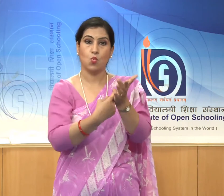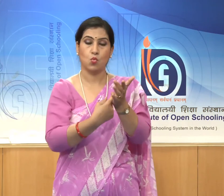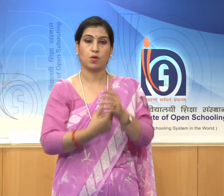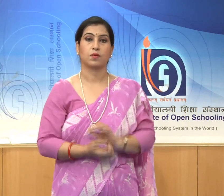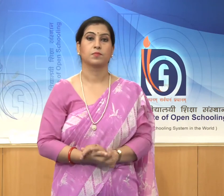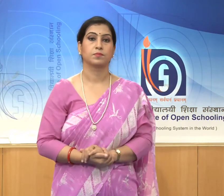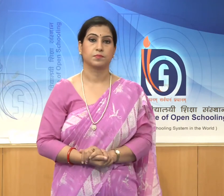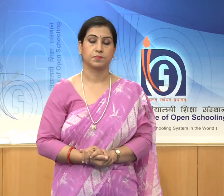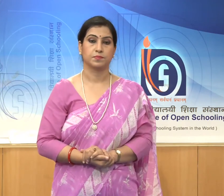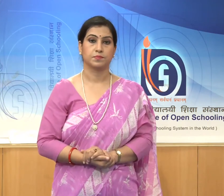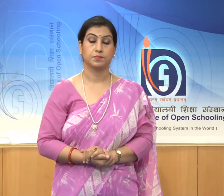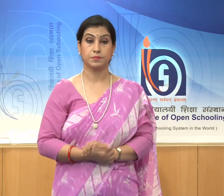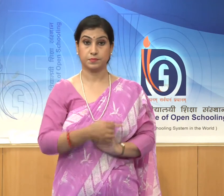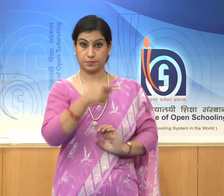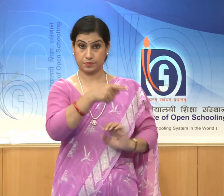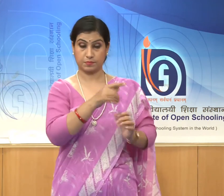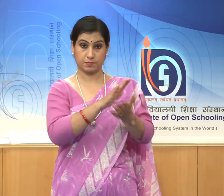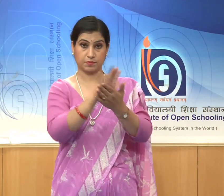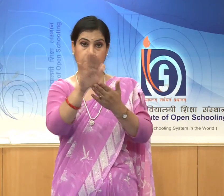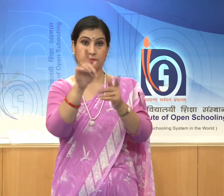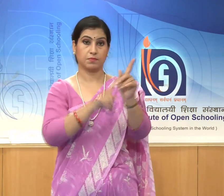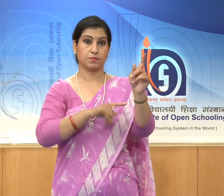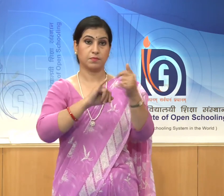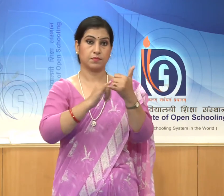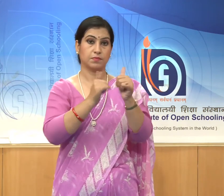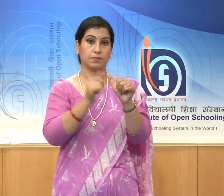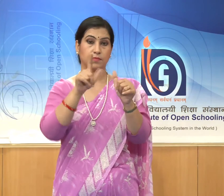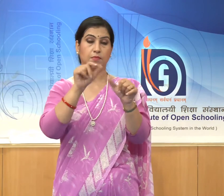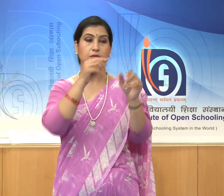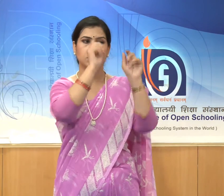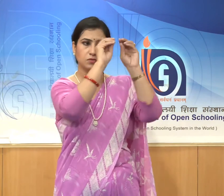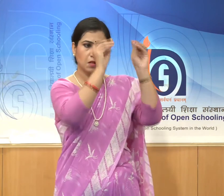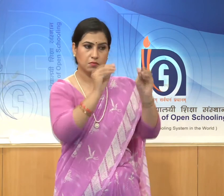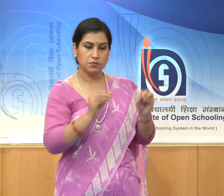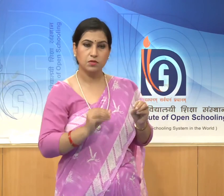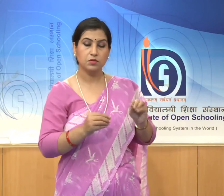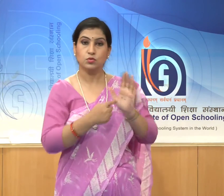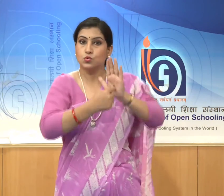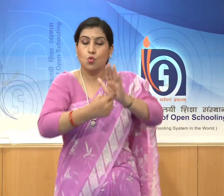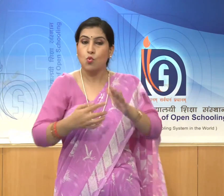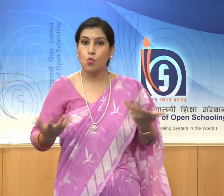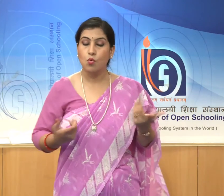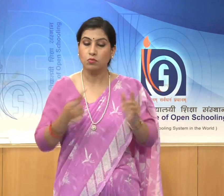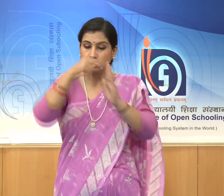Haisala sculptures show deep curving